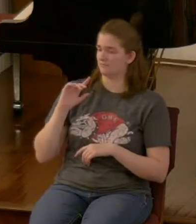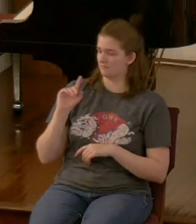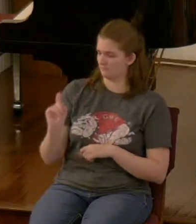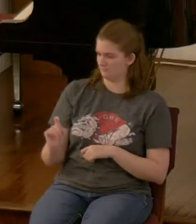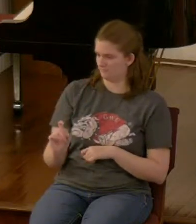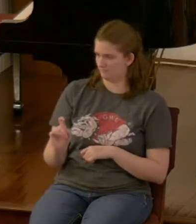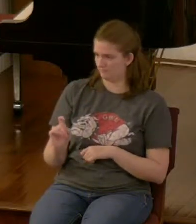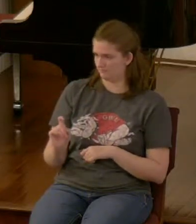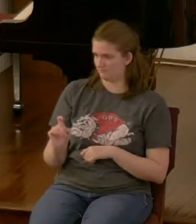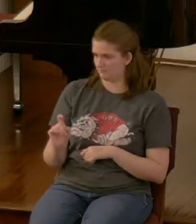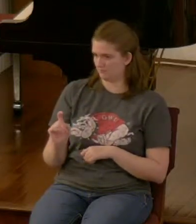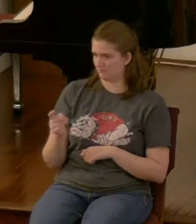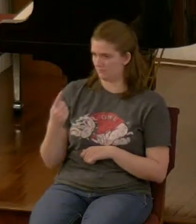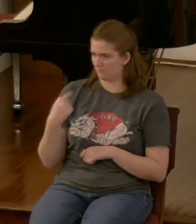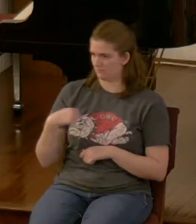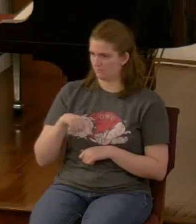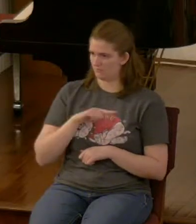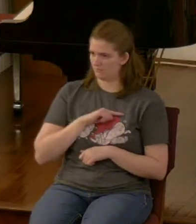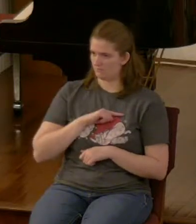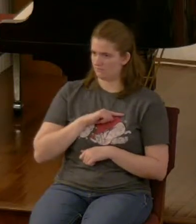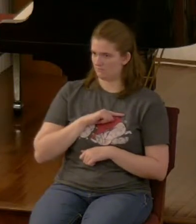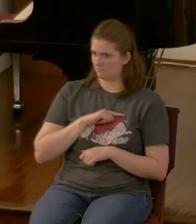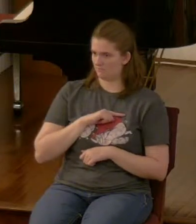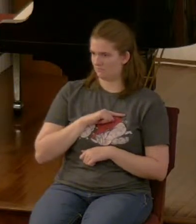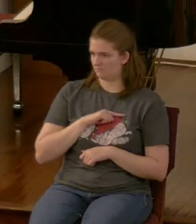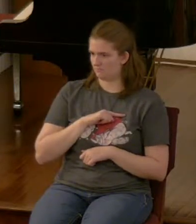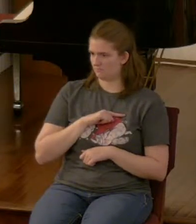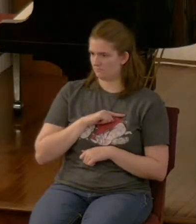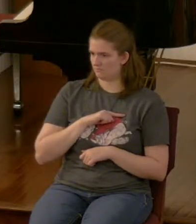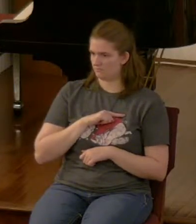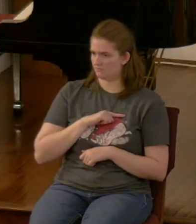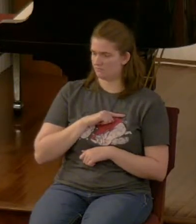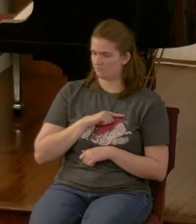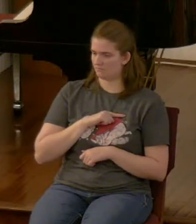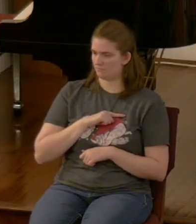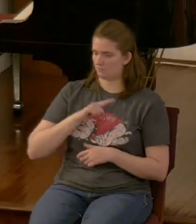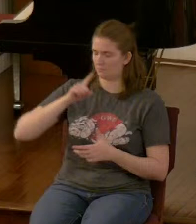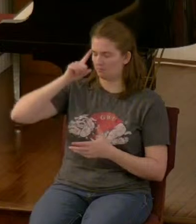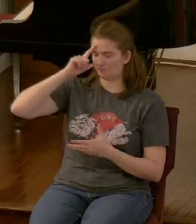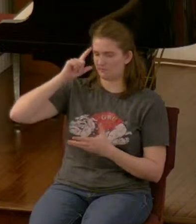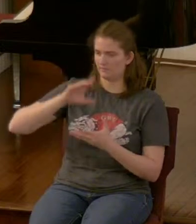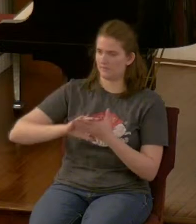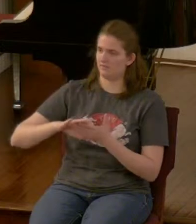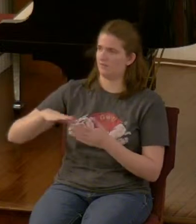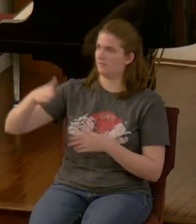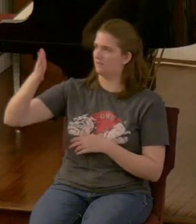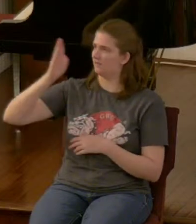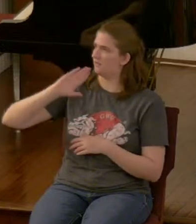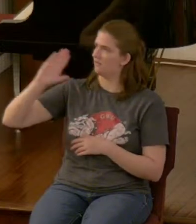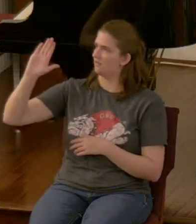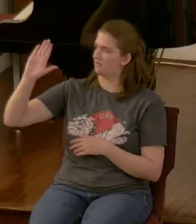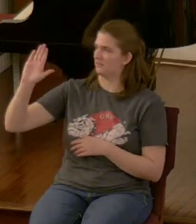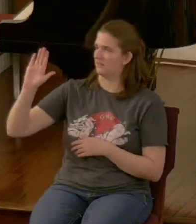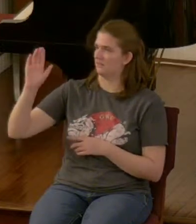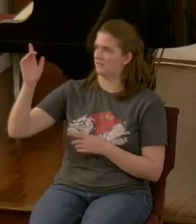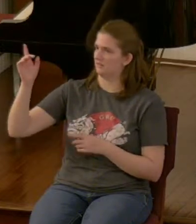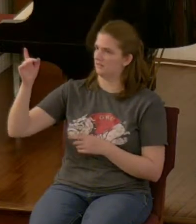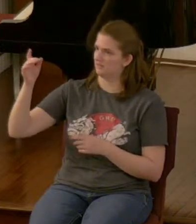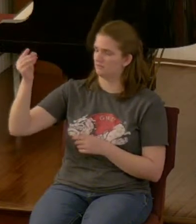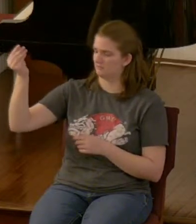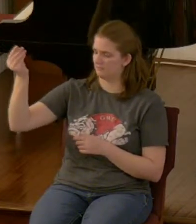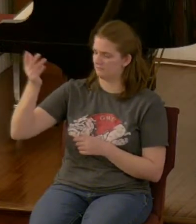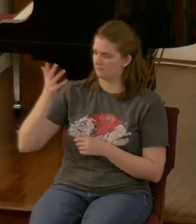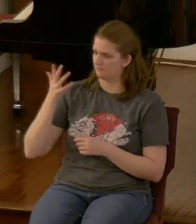are we so convinced that what God has told us is